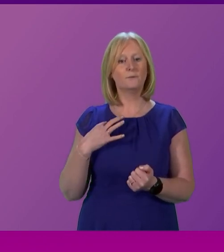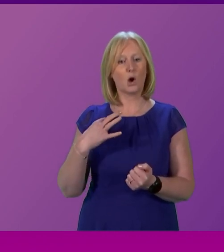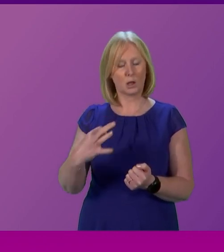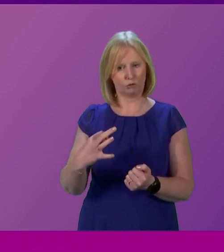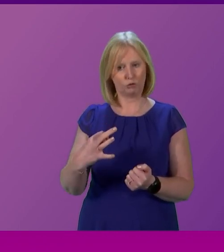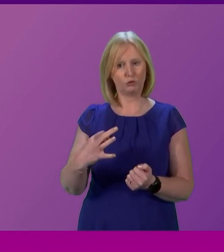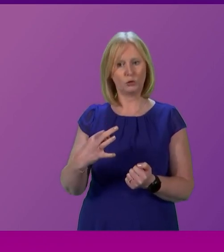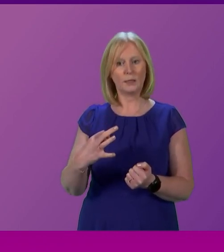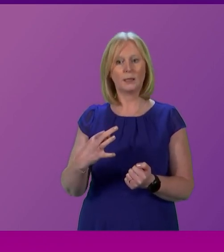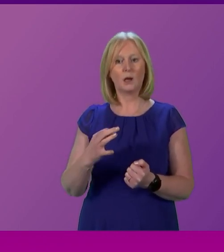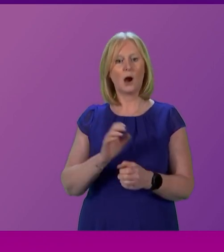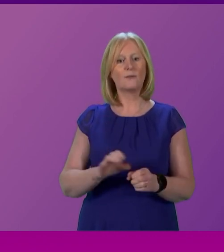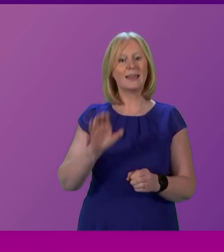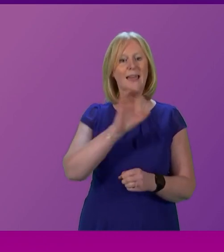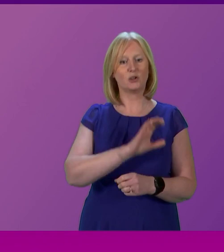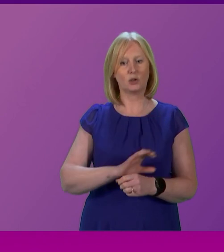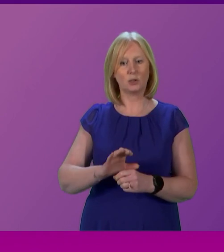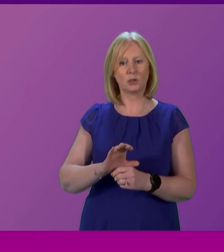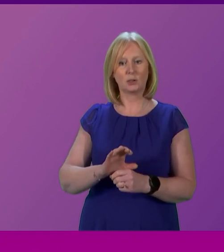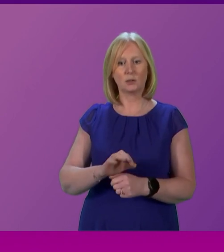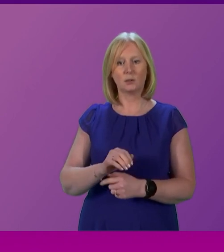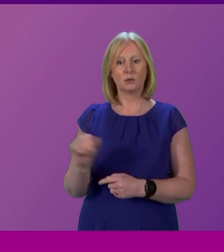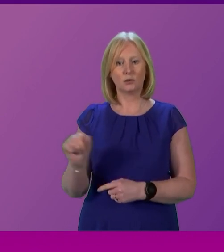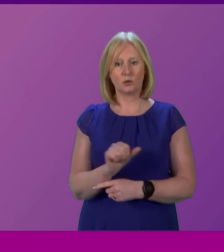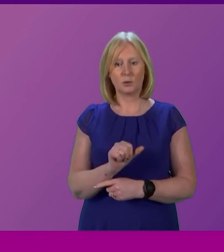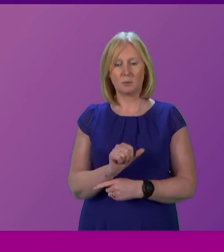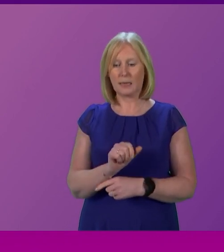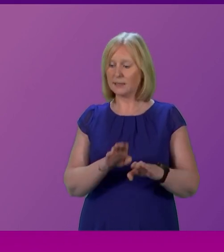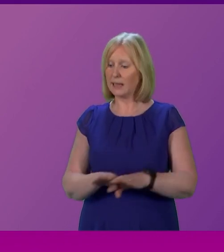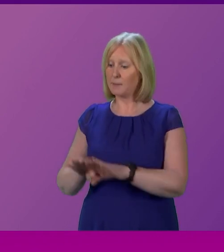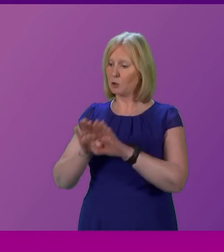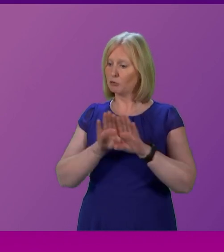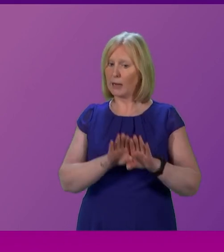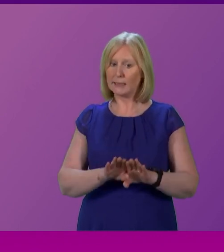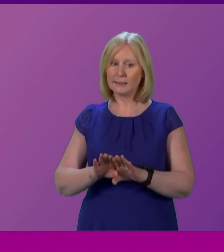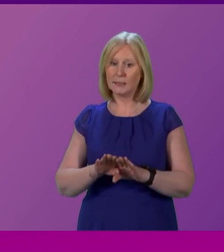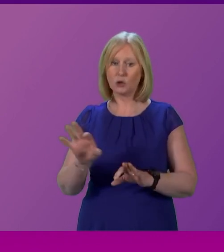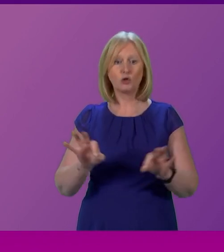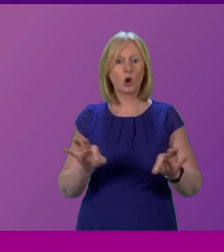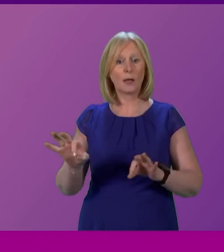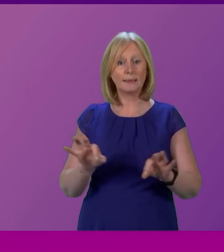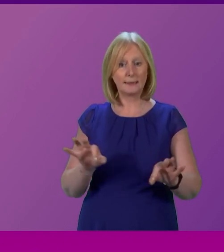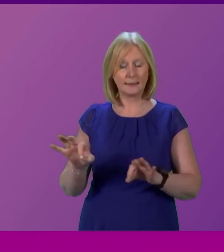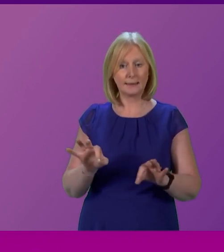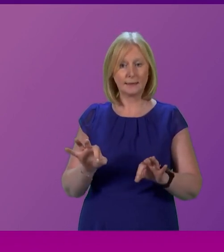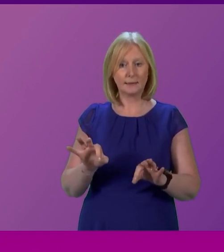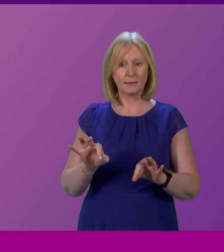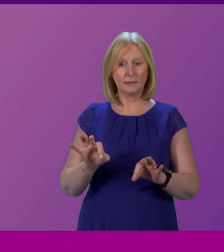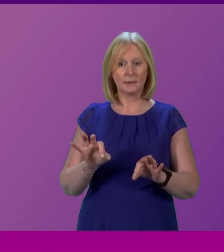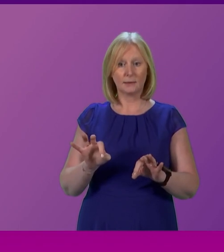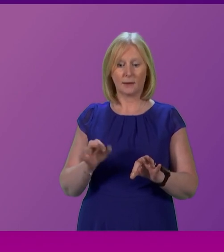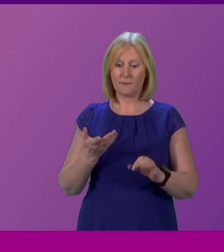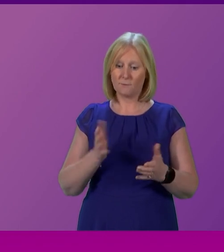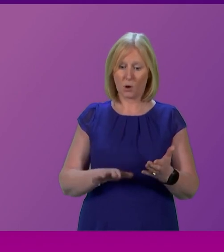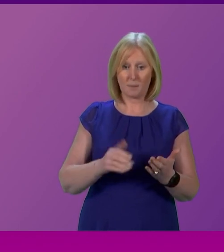should be open at any point to choose by democratic means to withdraw. Something that was lifted almost entirely from a